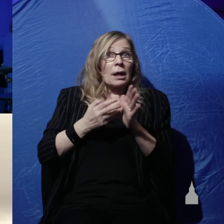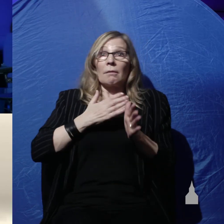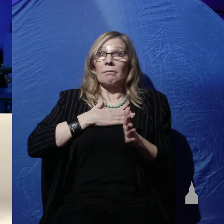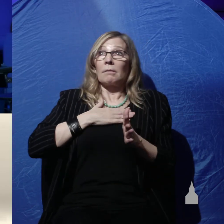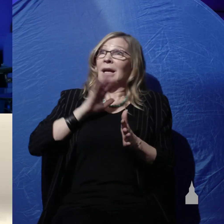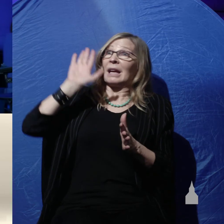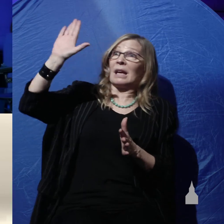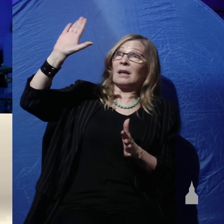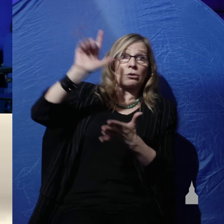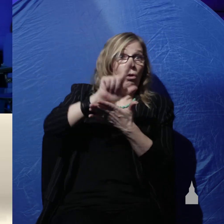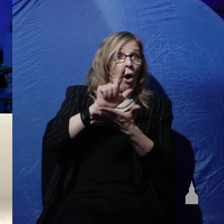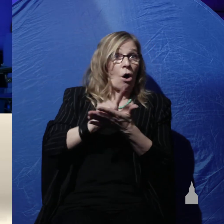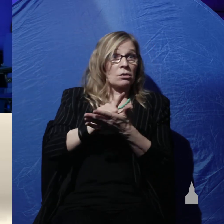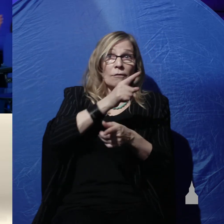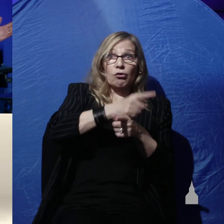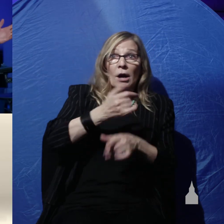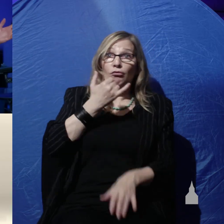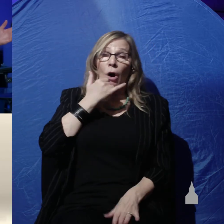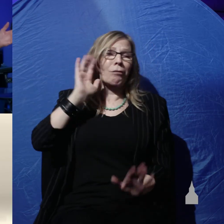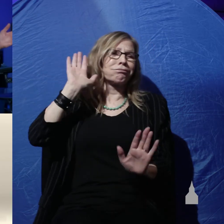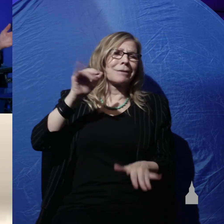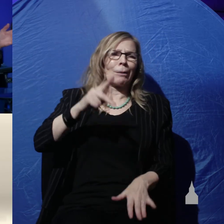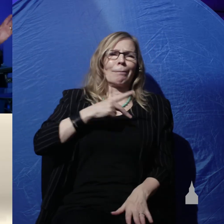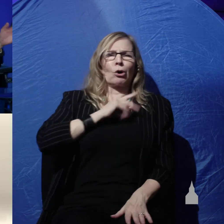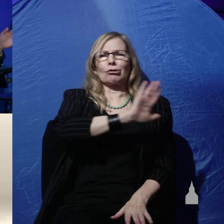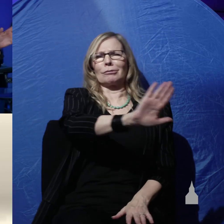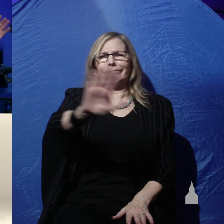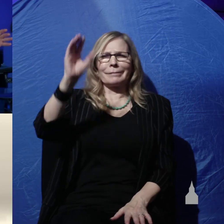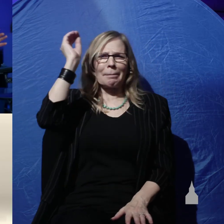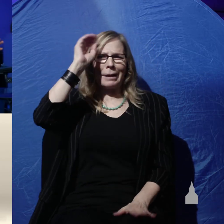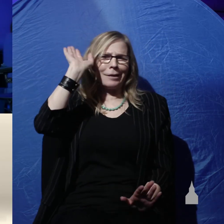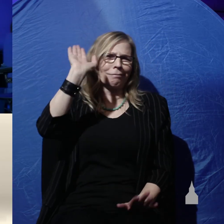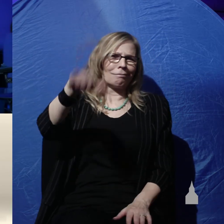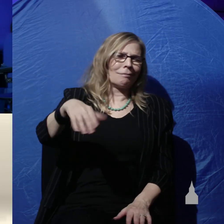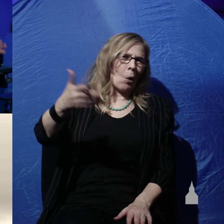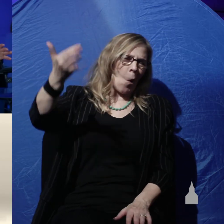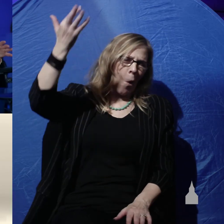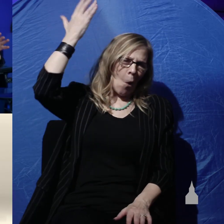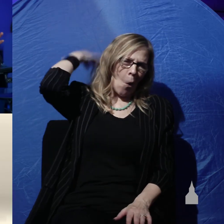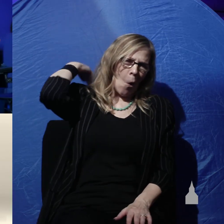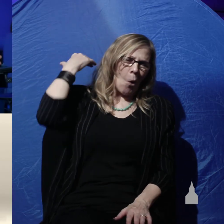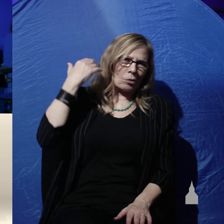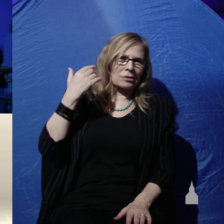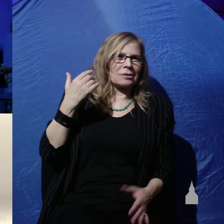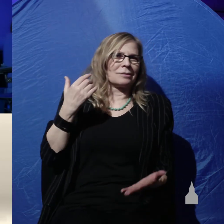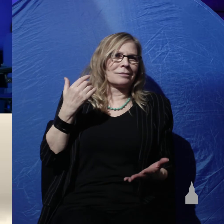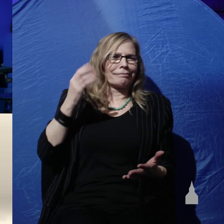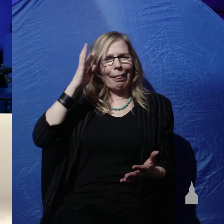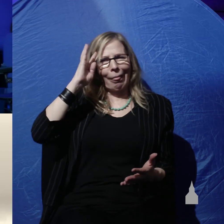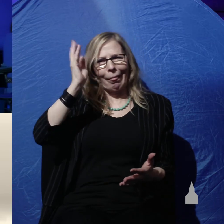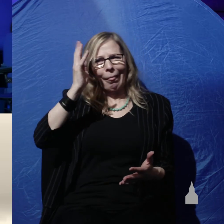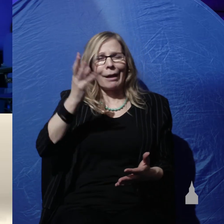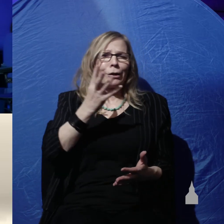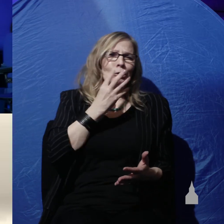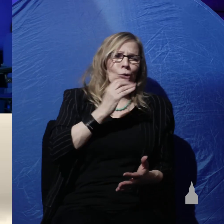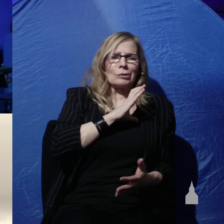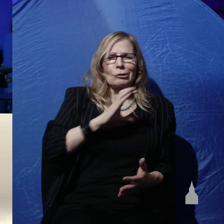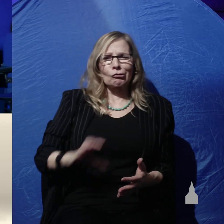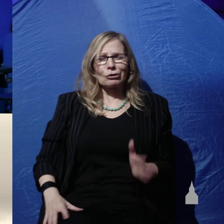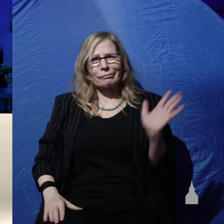of God that's just personal opinion of ancient pre-scientific primitive superstitious Jews and Christians you can just